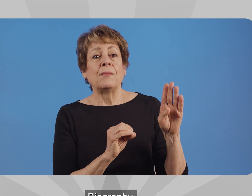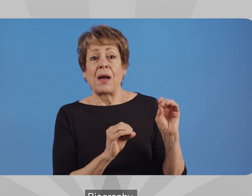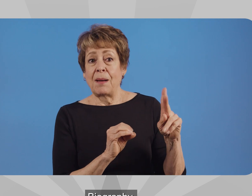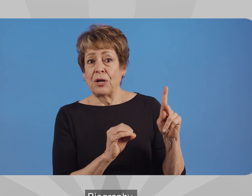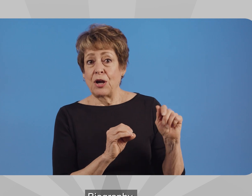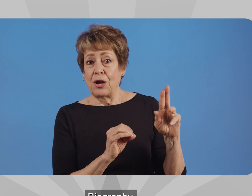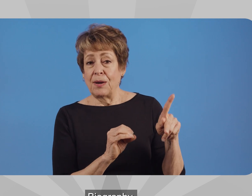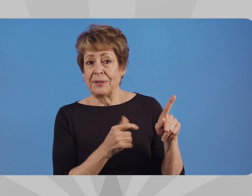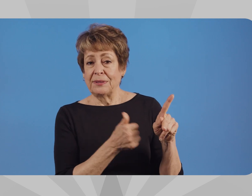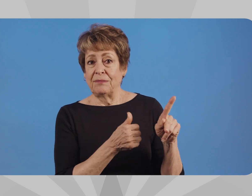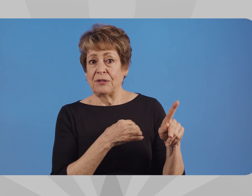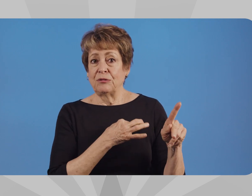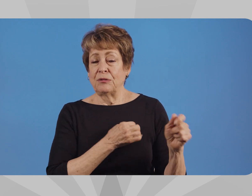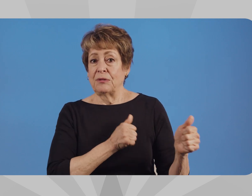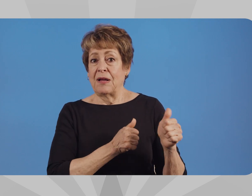Biography.